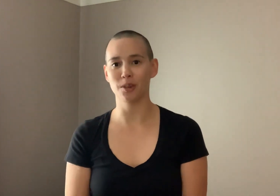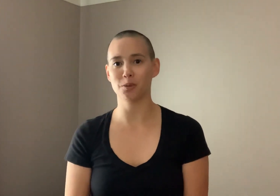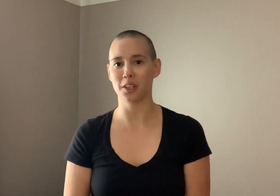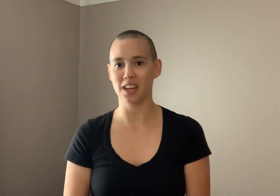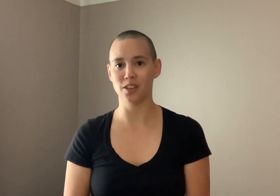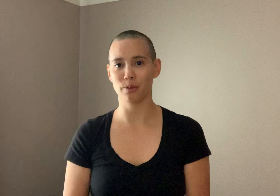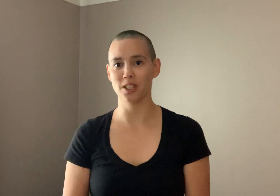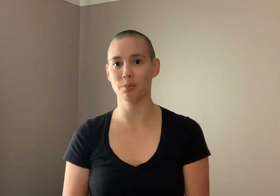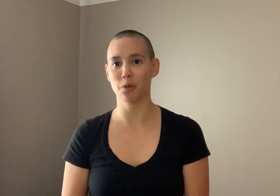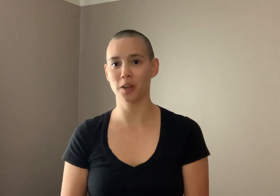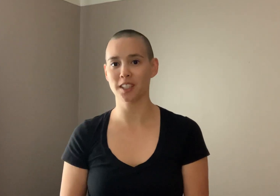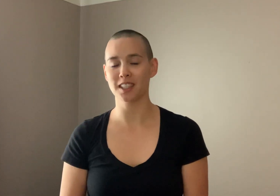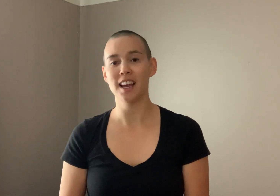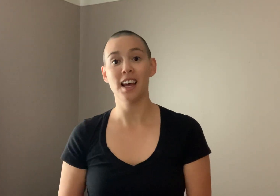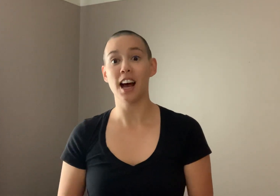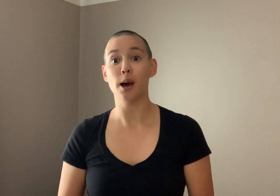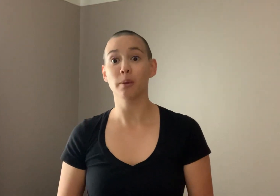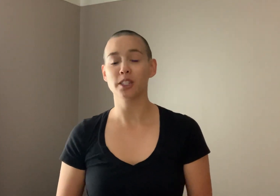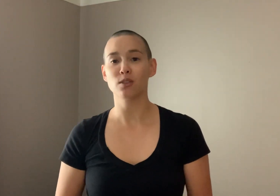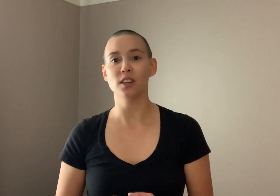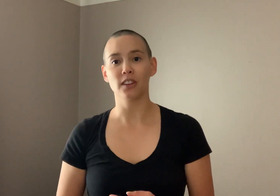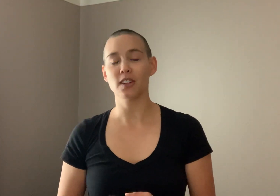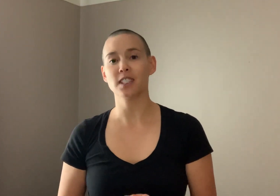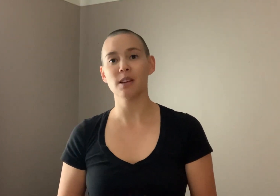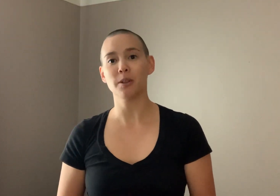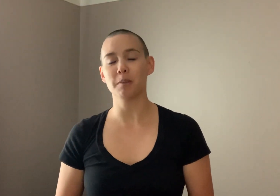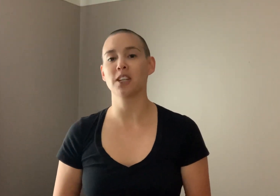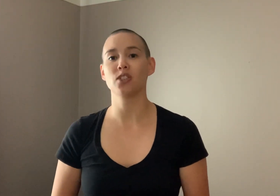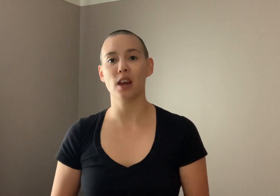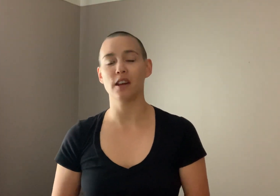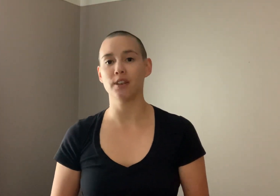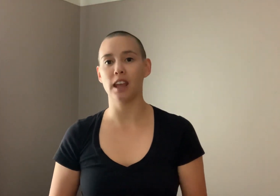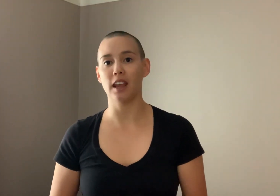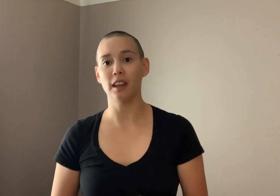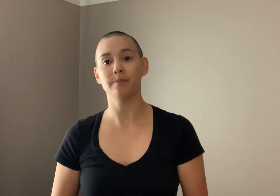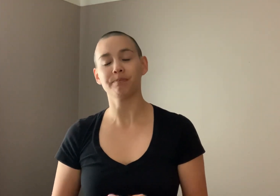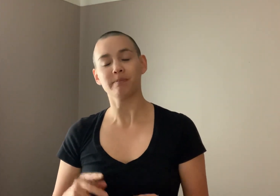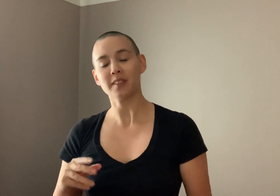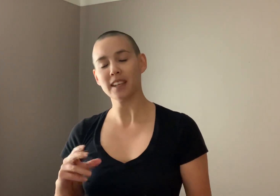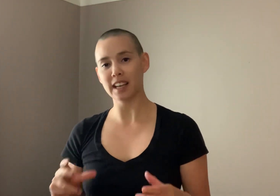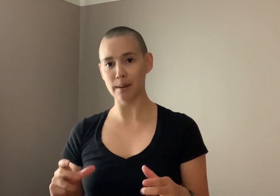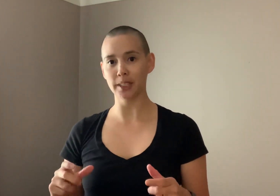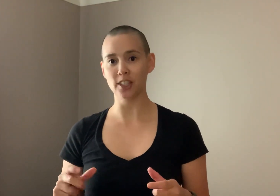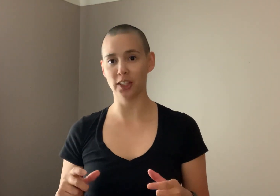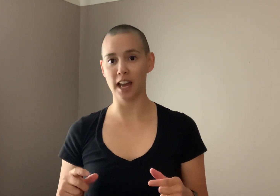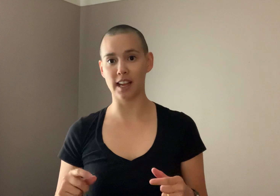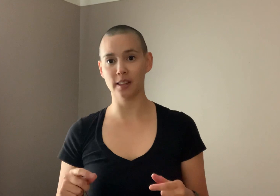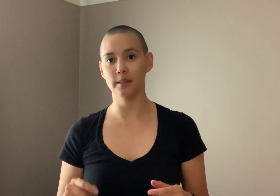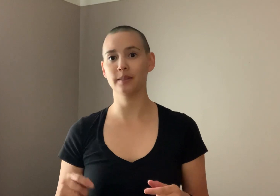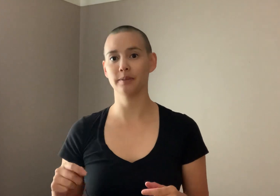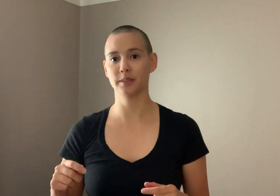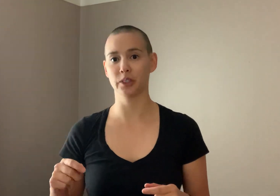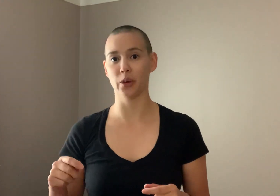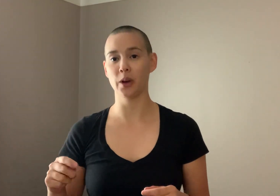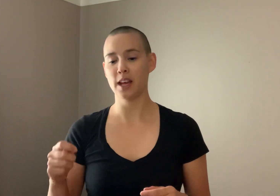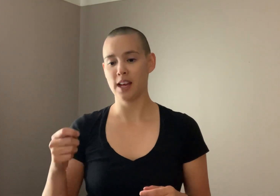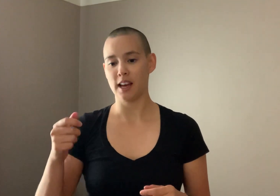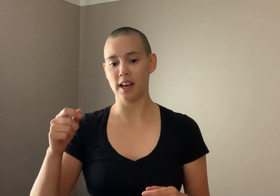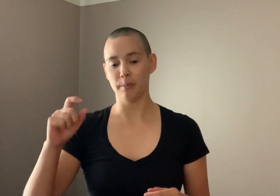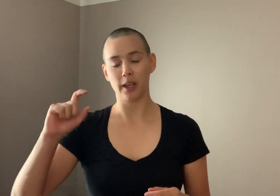multiplication principle works. Let's do another example. Imagine you have a combination lock. So like